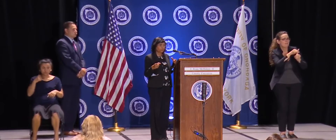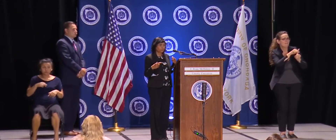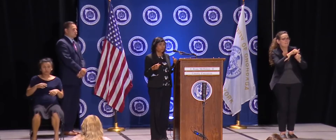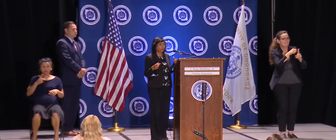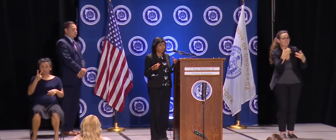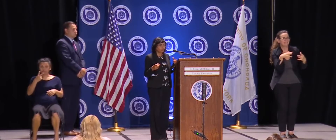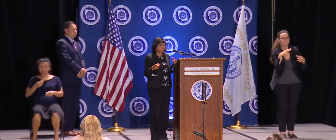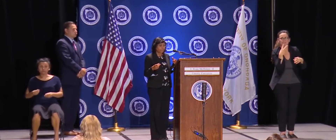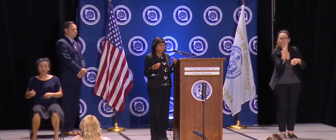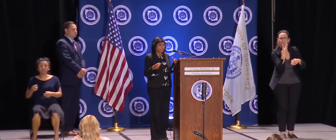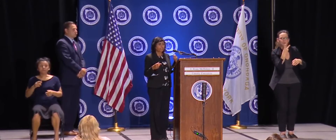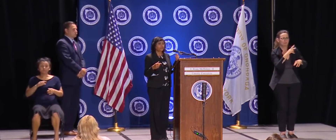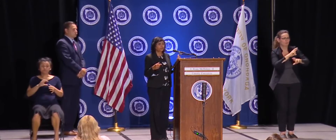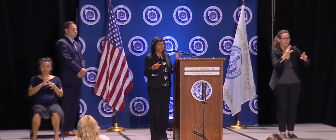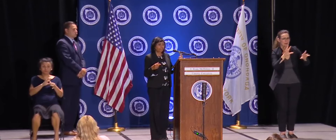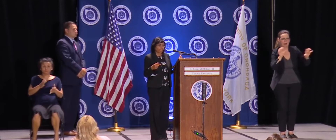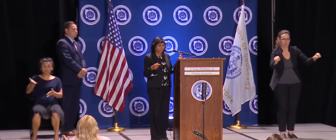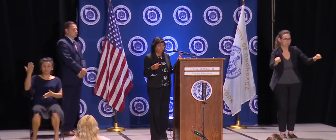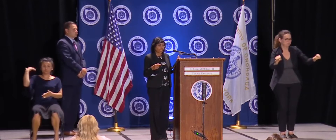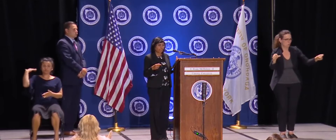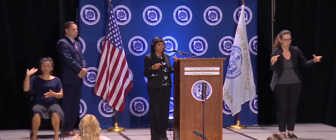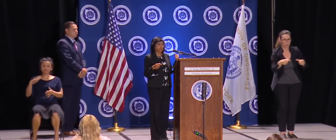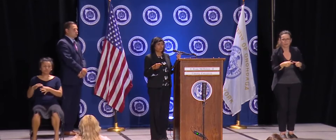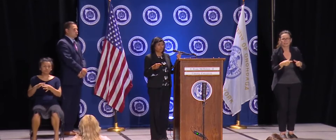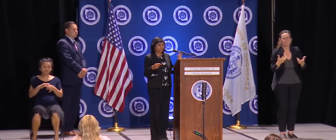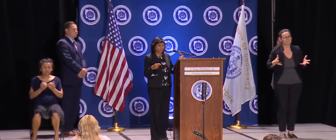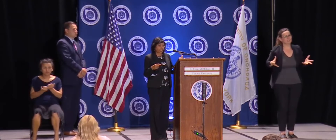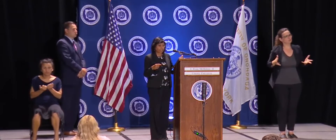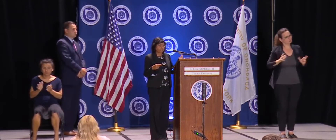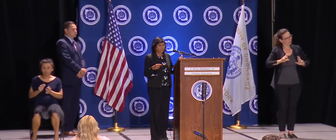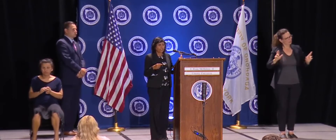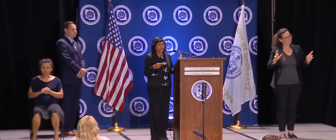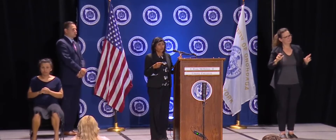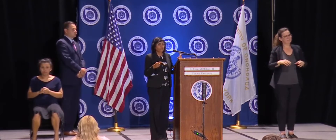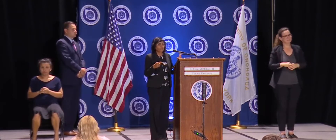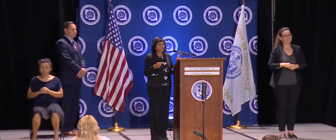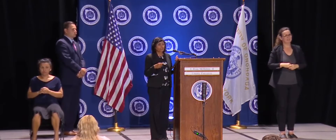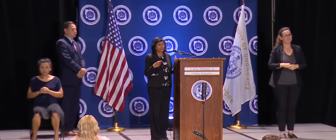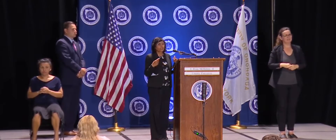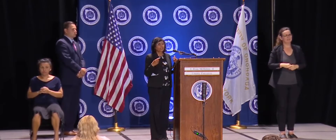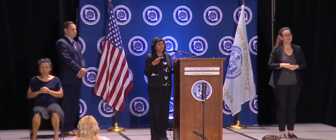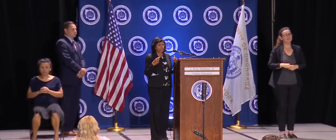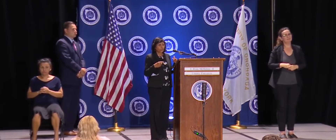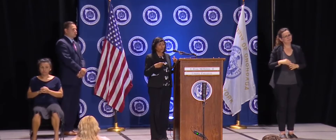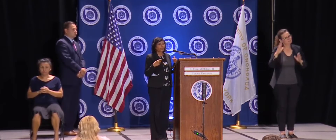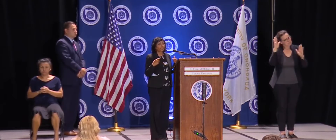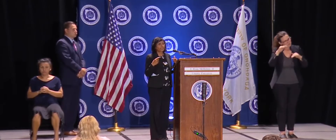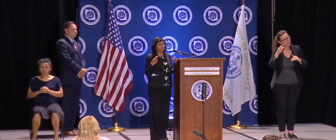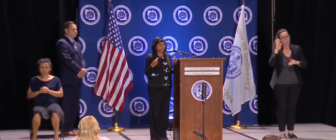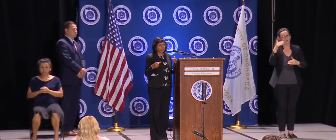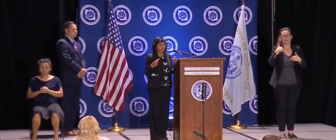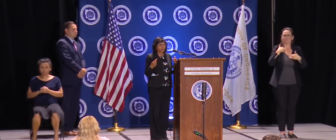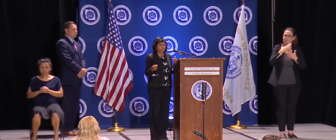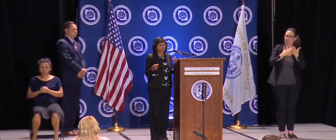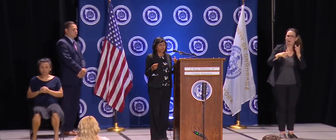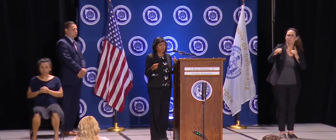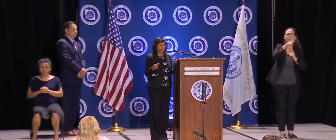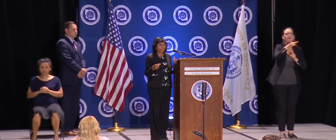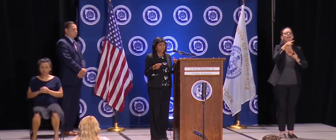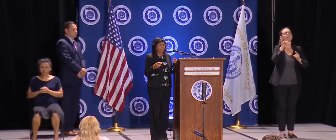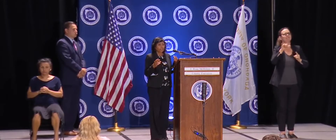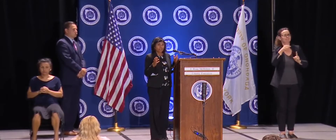processes put forward that if we have a case and as soon as we have a case, we actually go and then try to